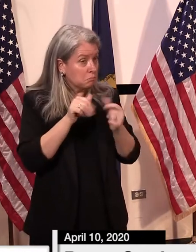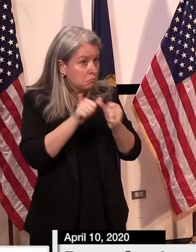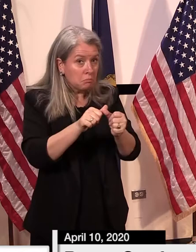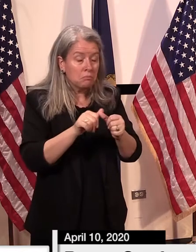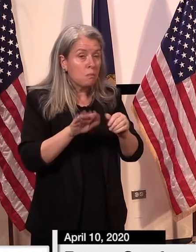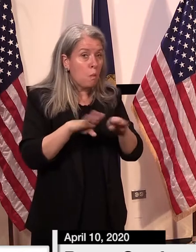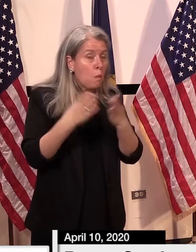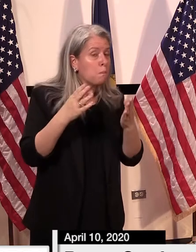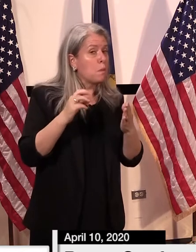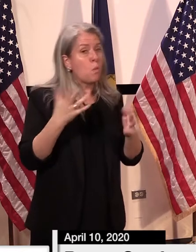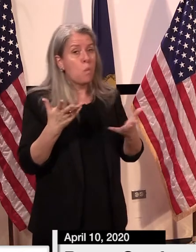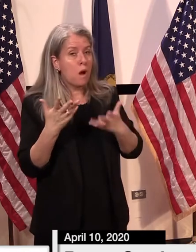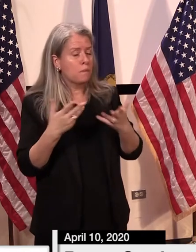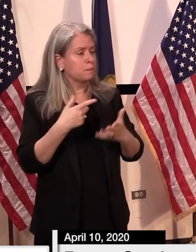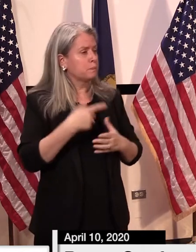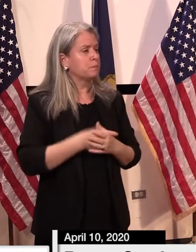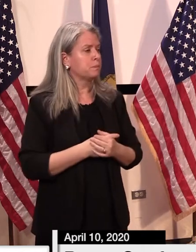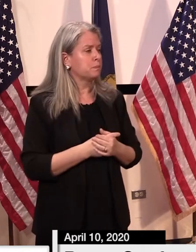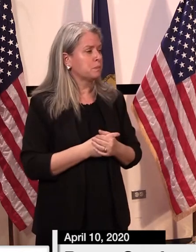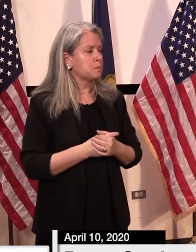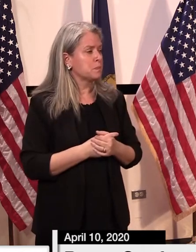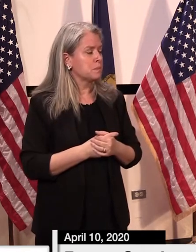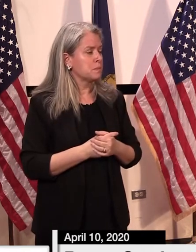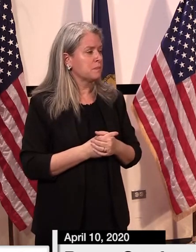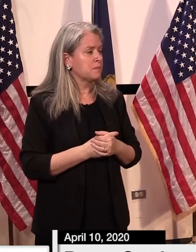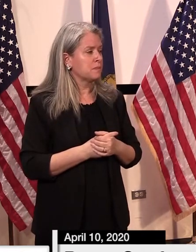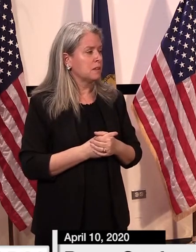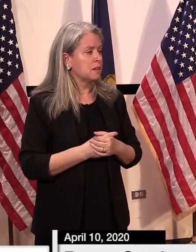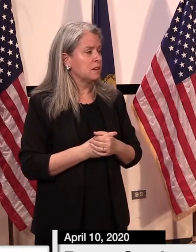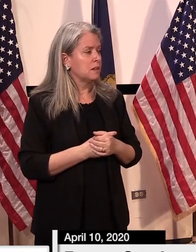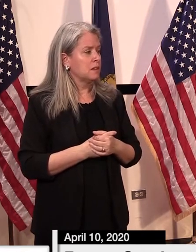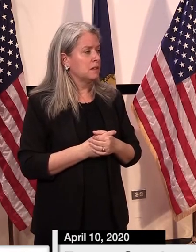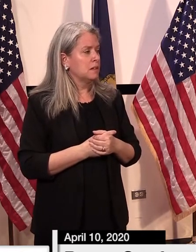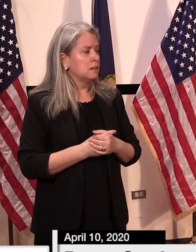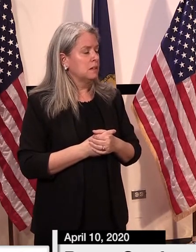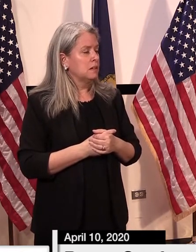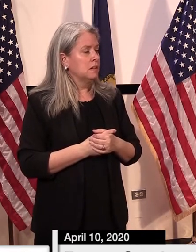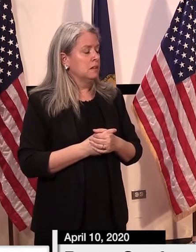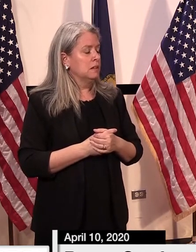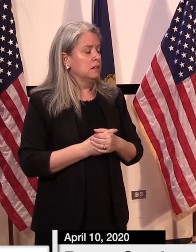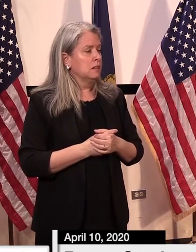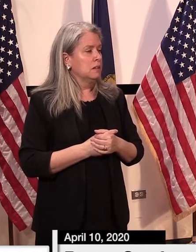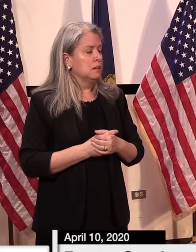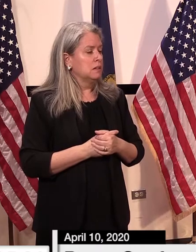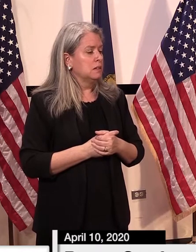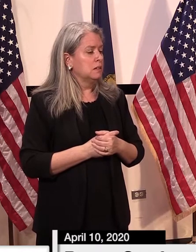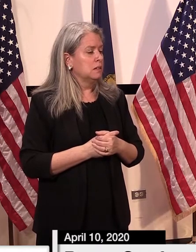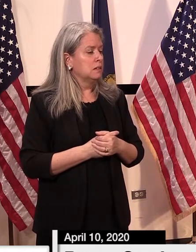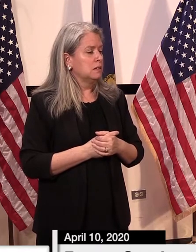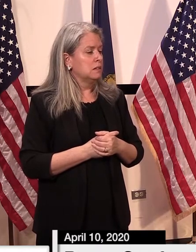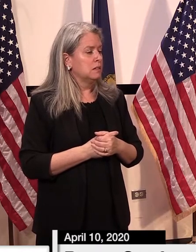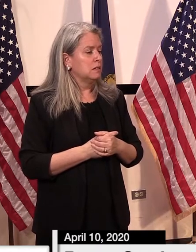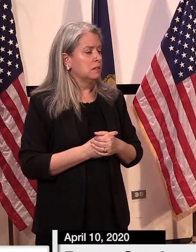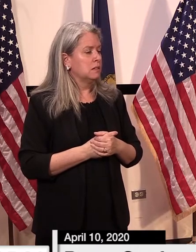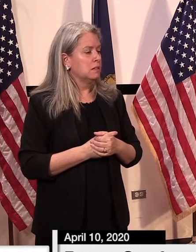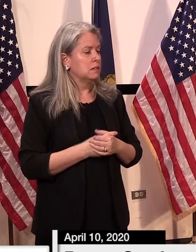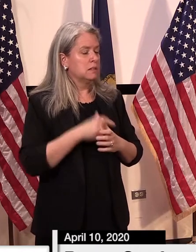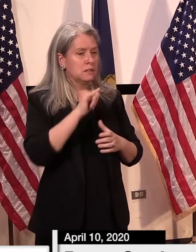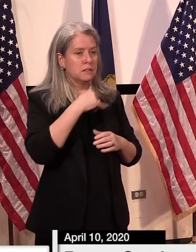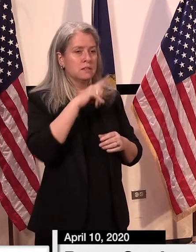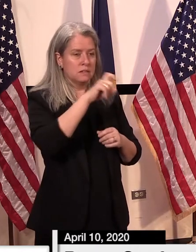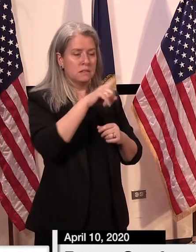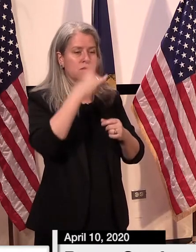has told us, uh, and, um, what's in store for the